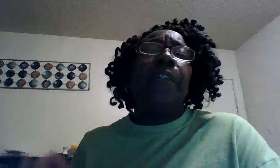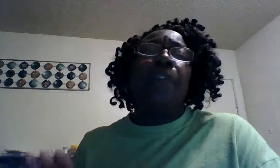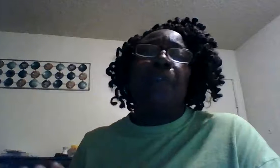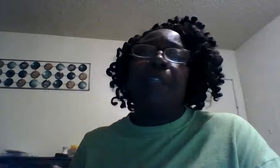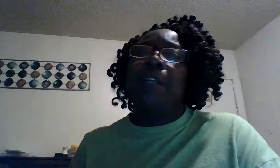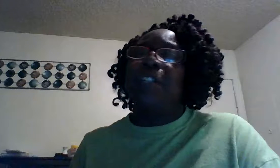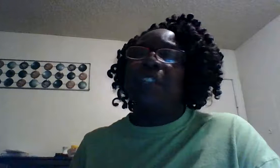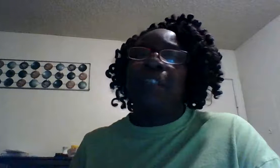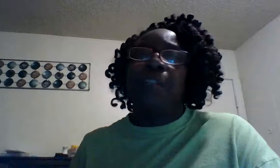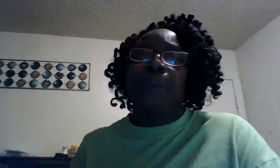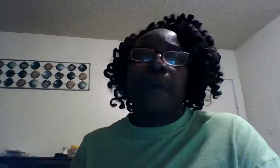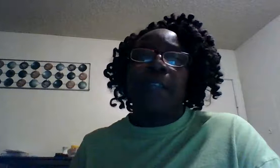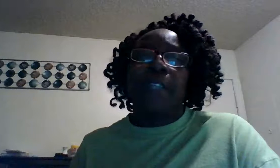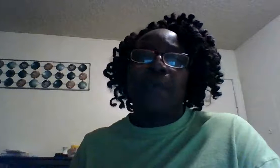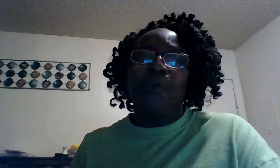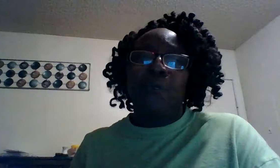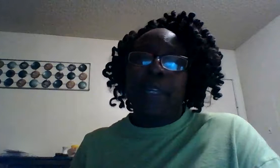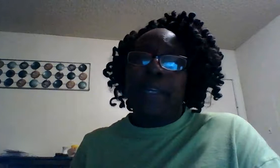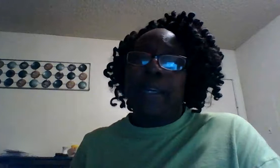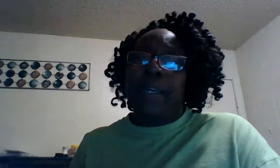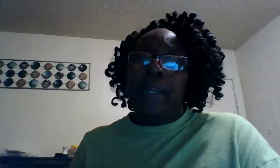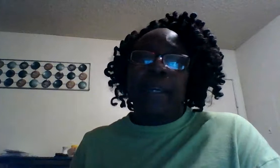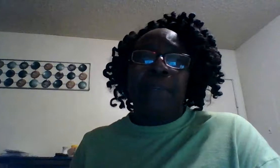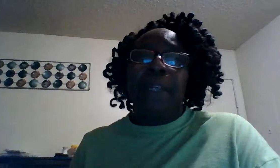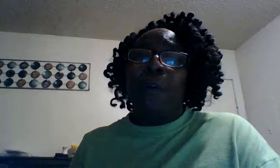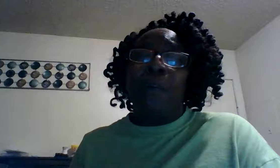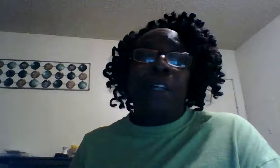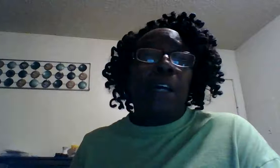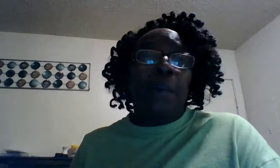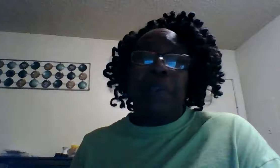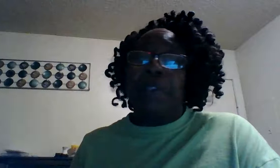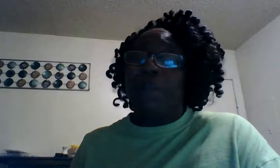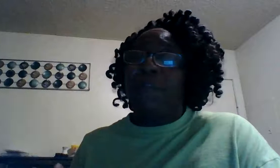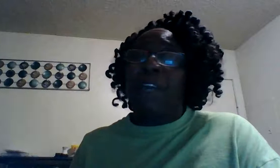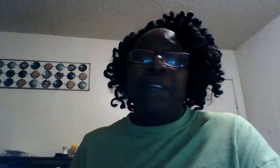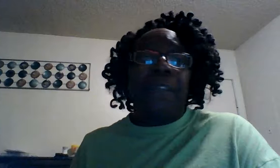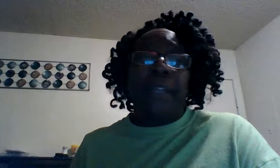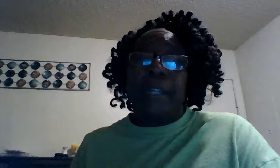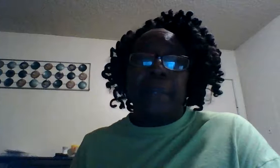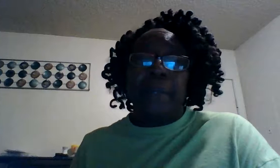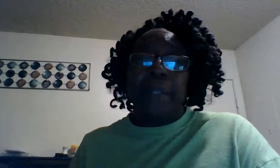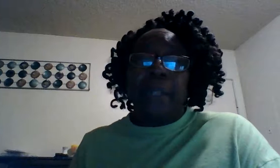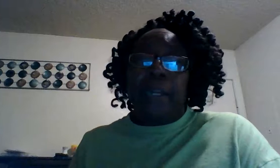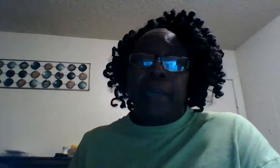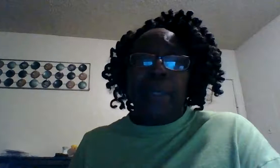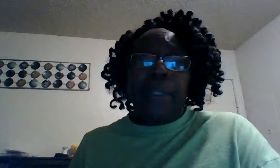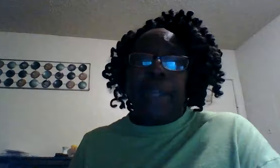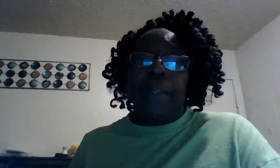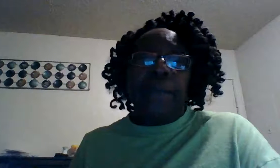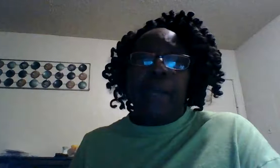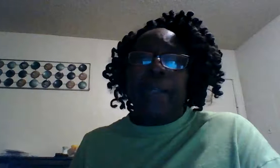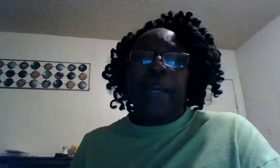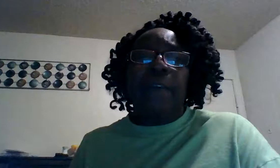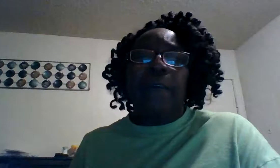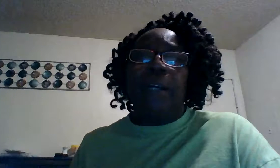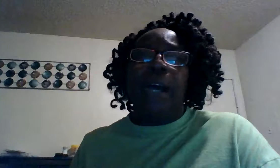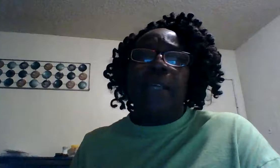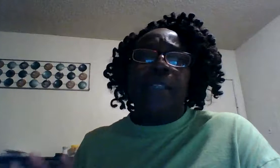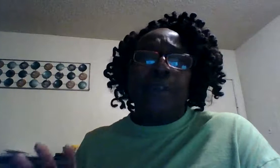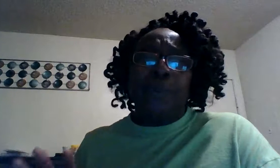of your son jesus christ that we can be overcome through faith in him and we thank you right now lord god as your